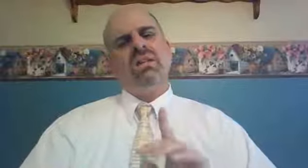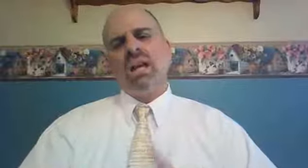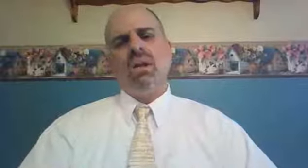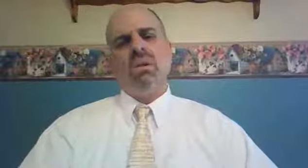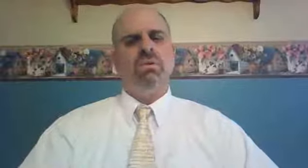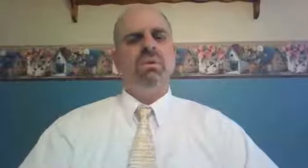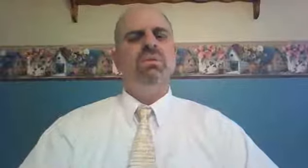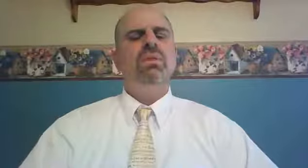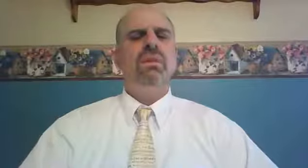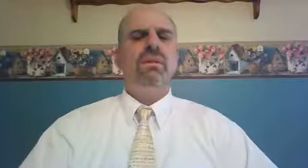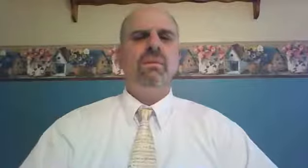to help Ruth?